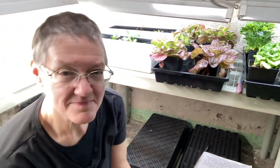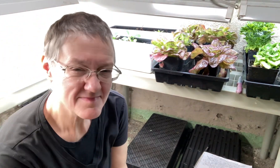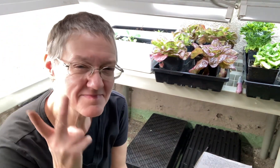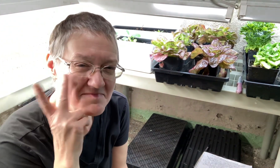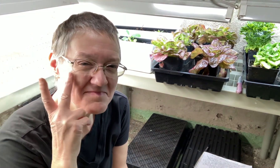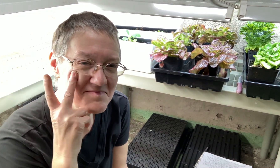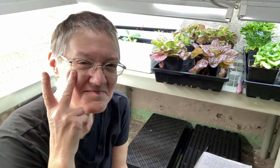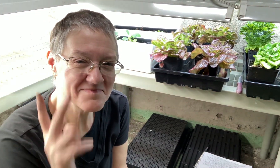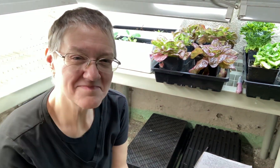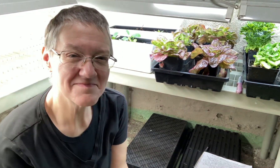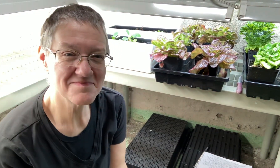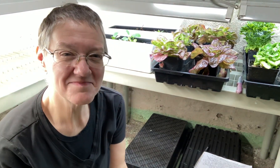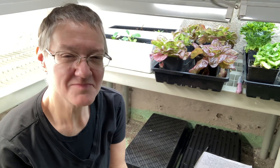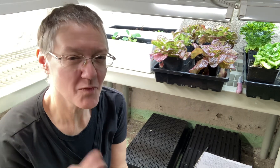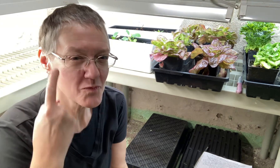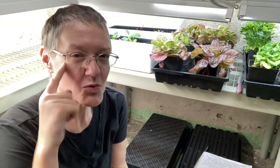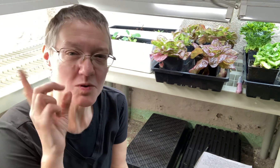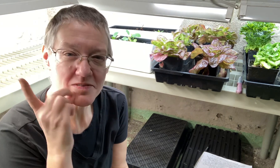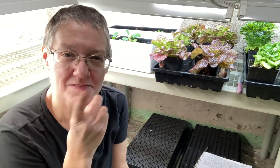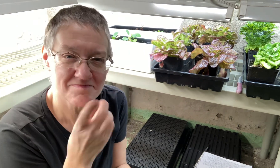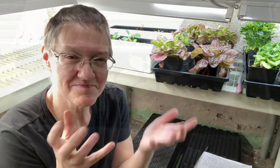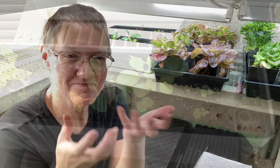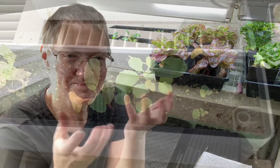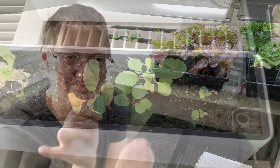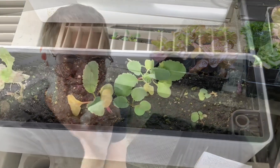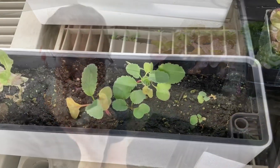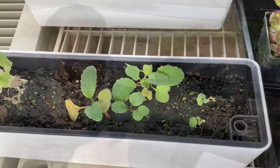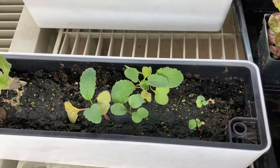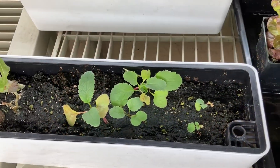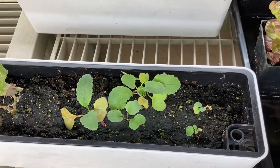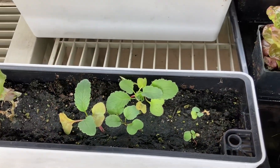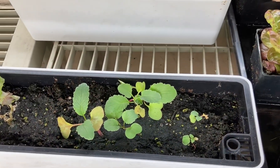oh we'll see how that goes again those are for dale salads